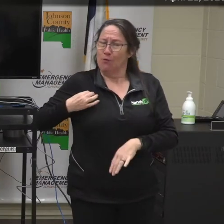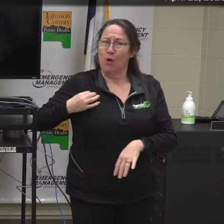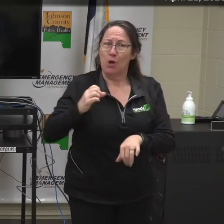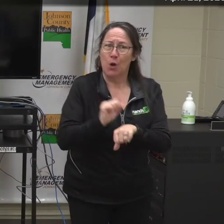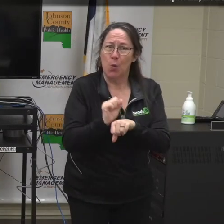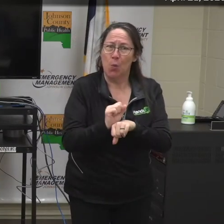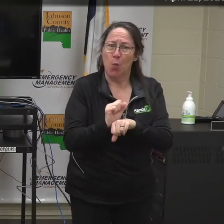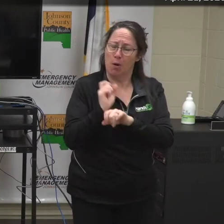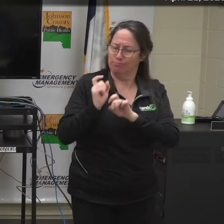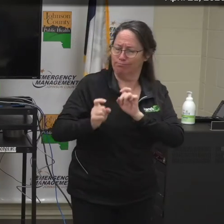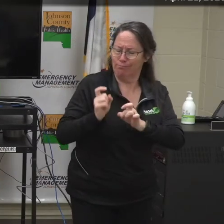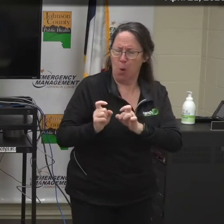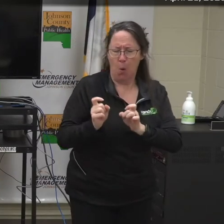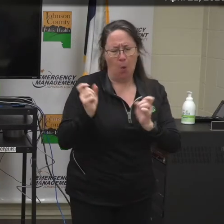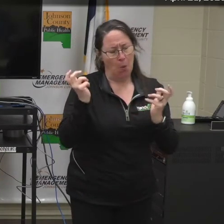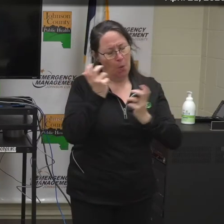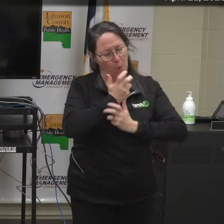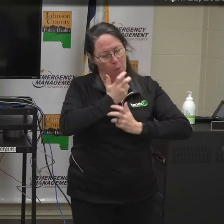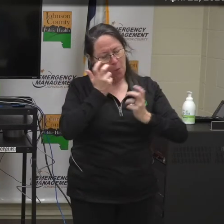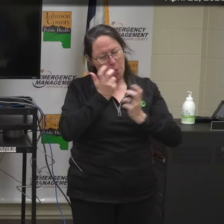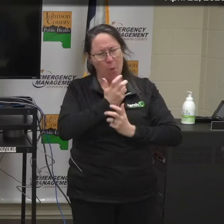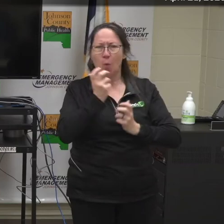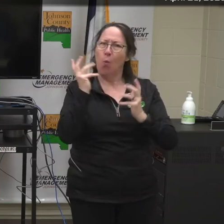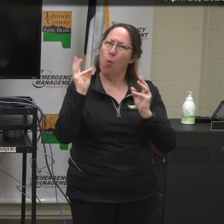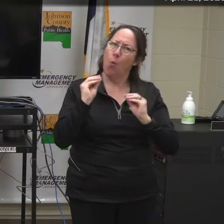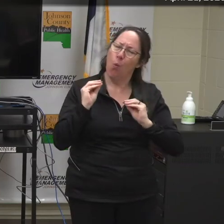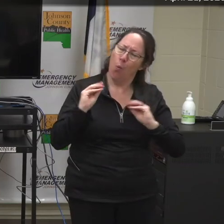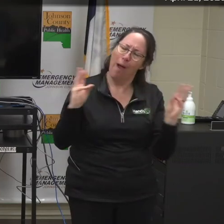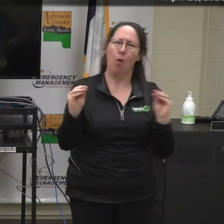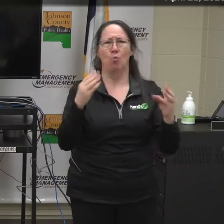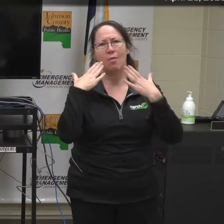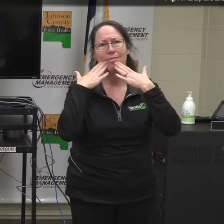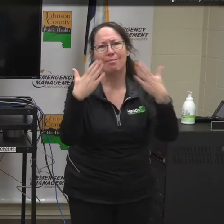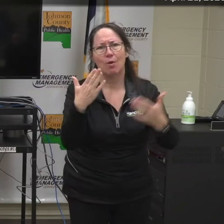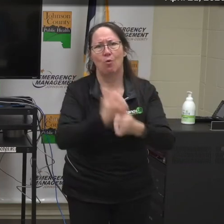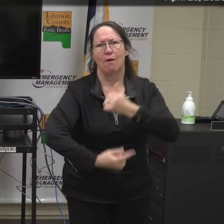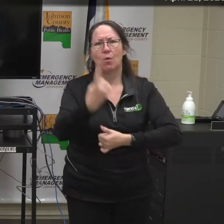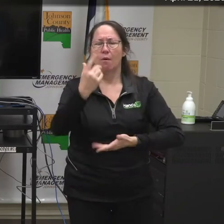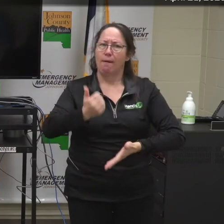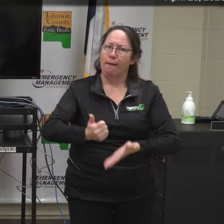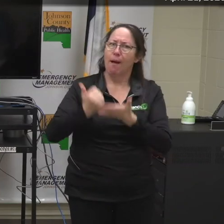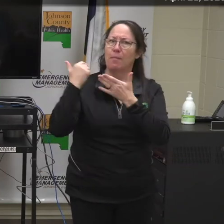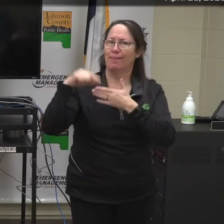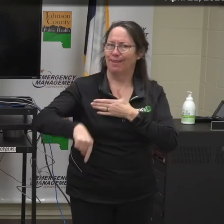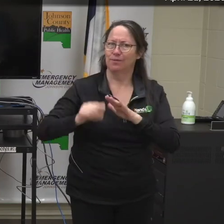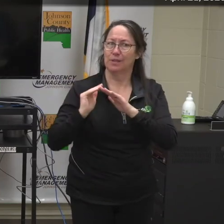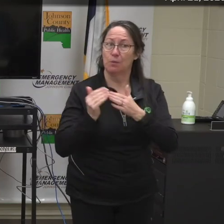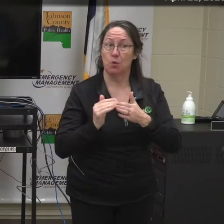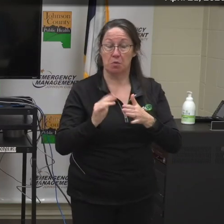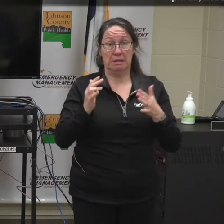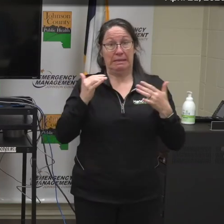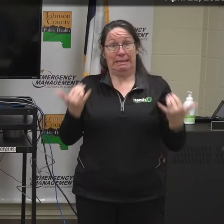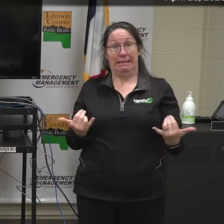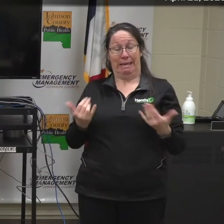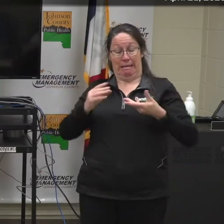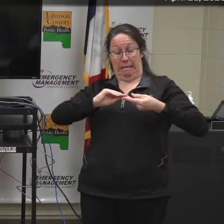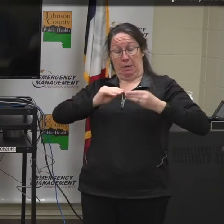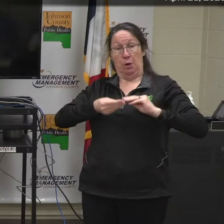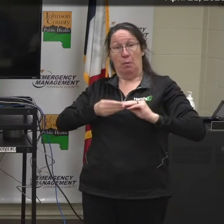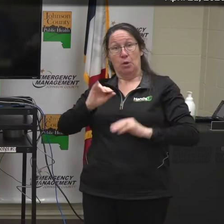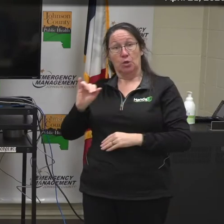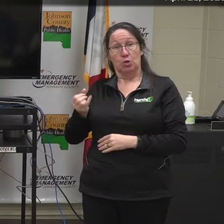we have in our area is amazing. So thank you to everyone who's helping out in every way that they can. Today, our Johnson County numbers